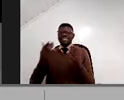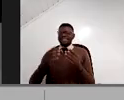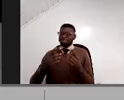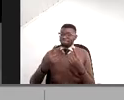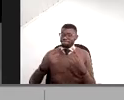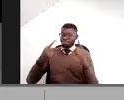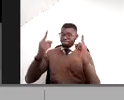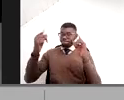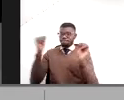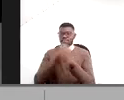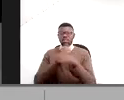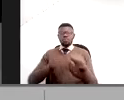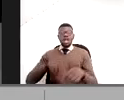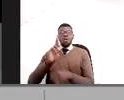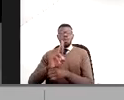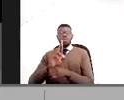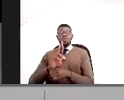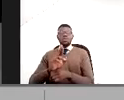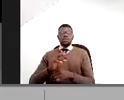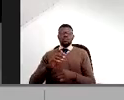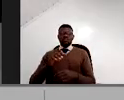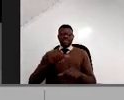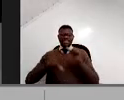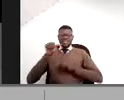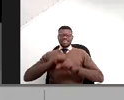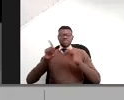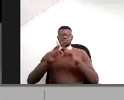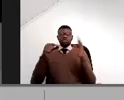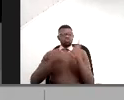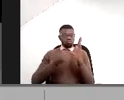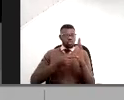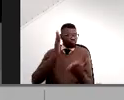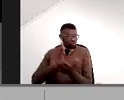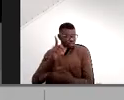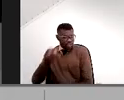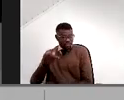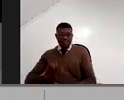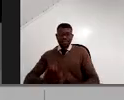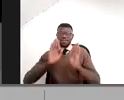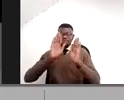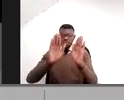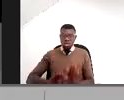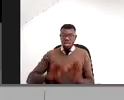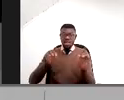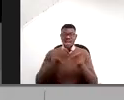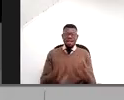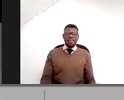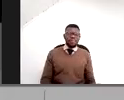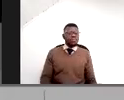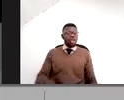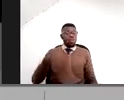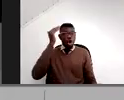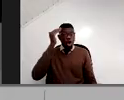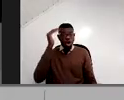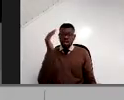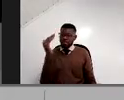Use science and use technology. Be really revolutionary. Things, you know, had you asked me